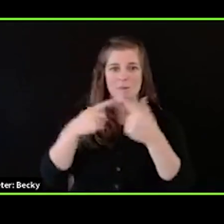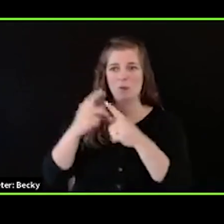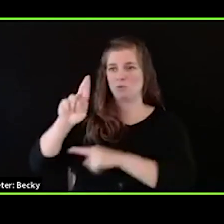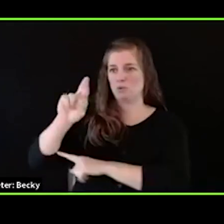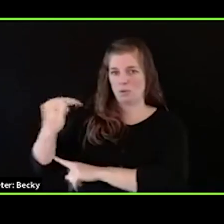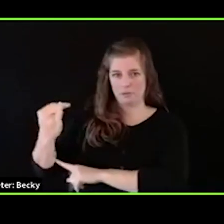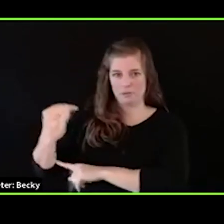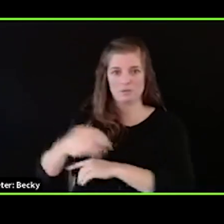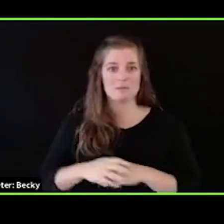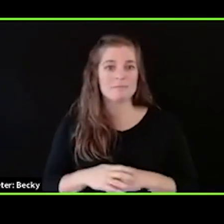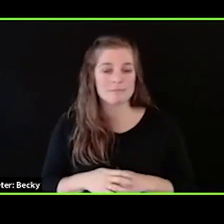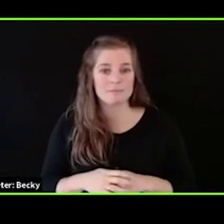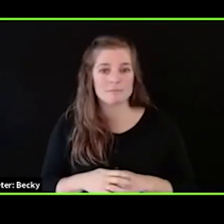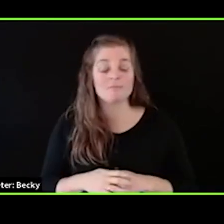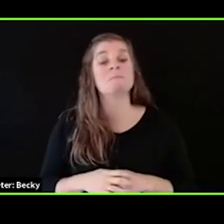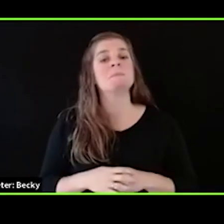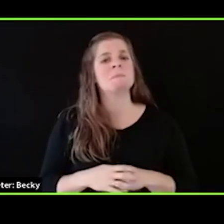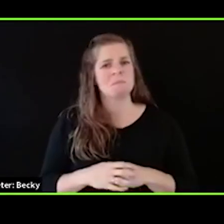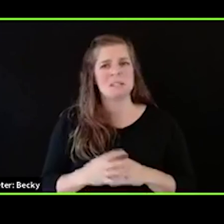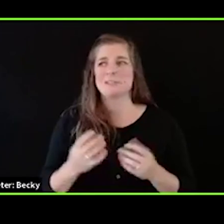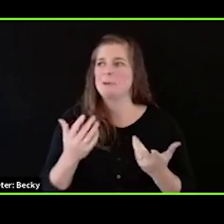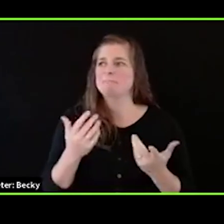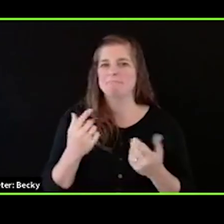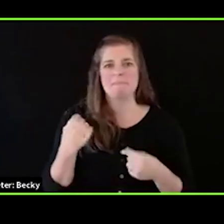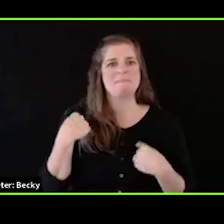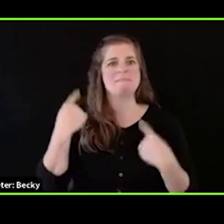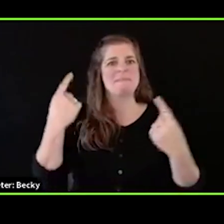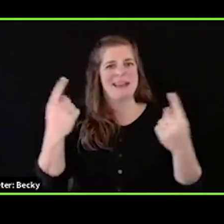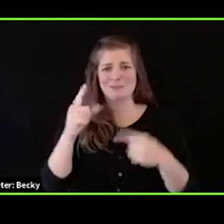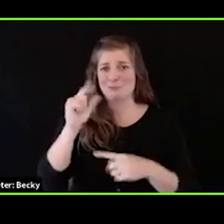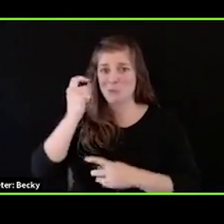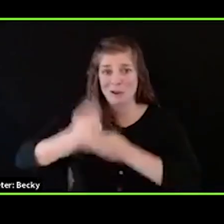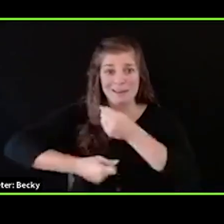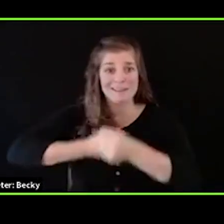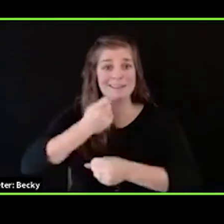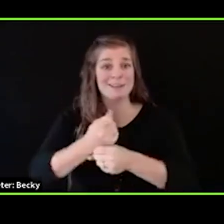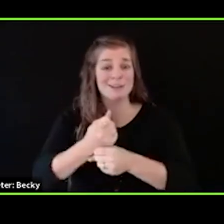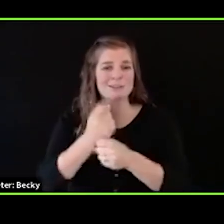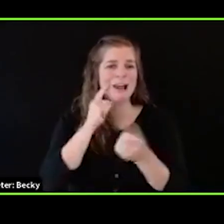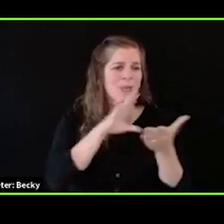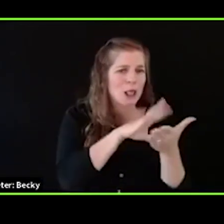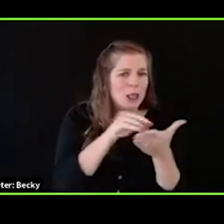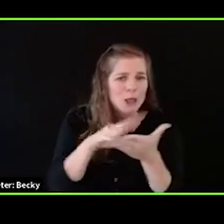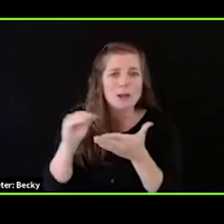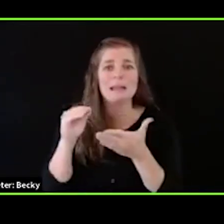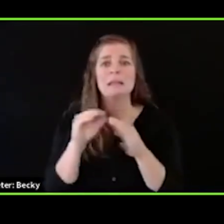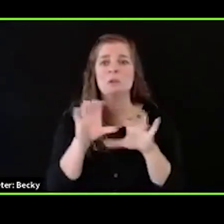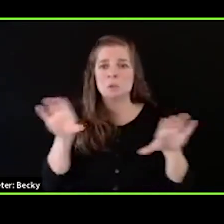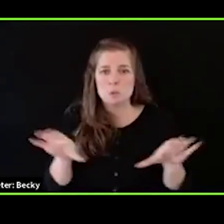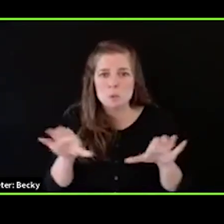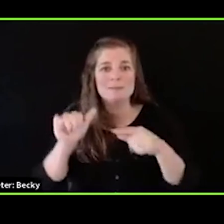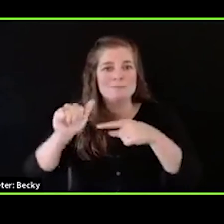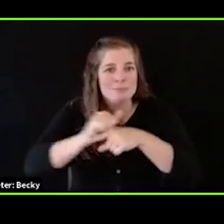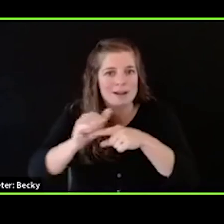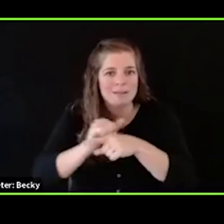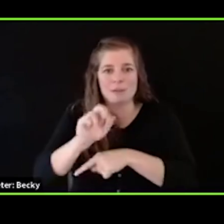So I've spent the past couple of decades learning about and doing my best to practice restorative justice, and because so much